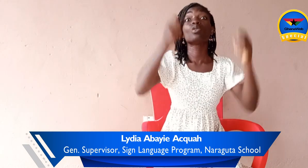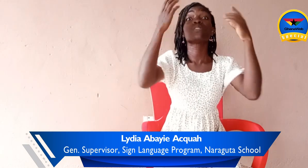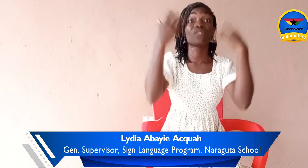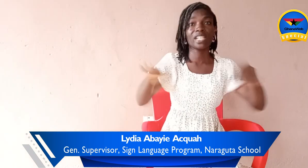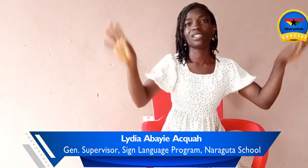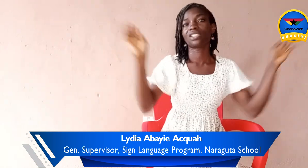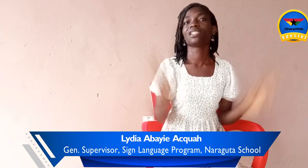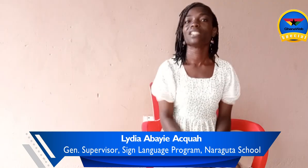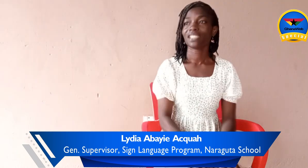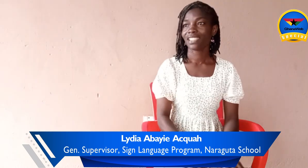finished.